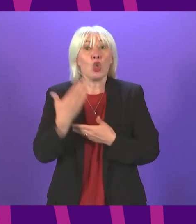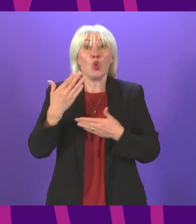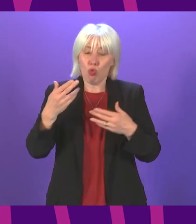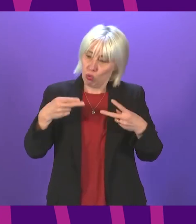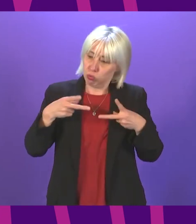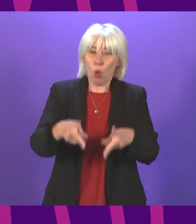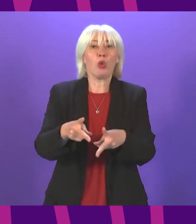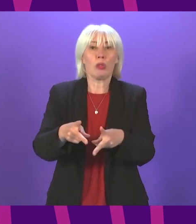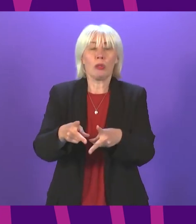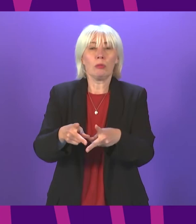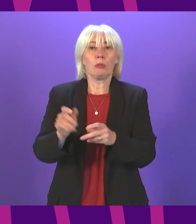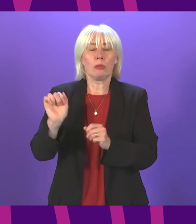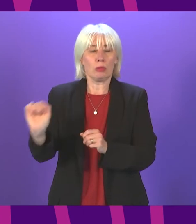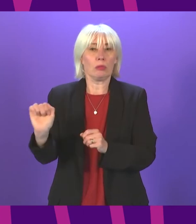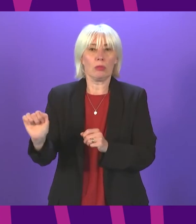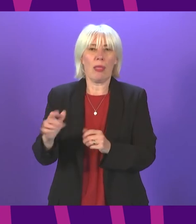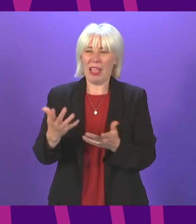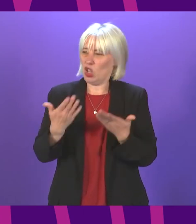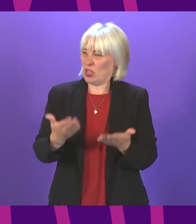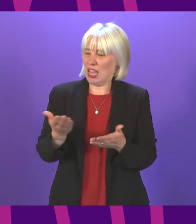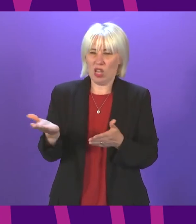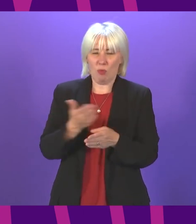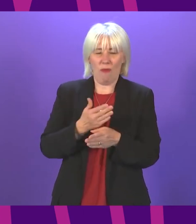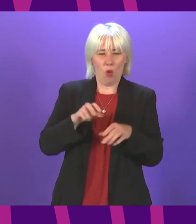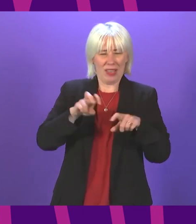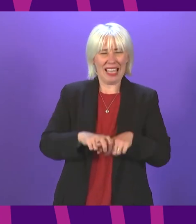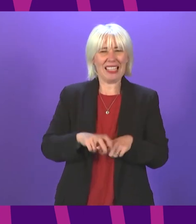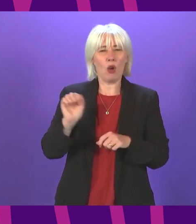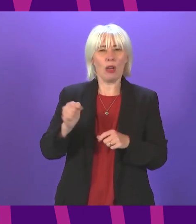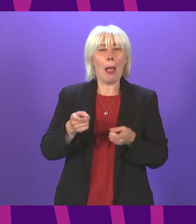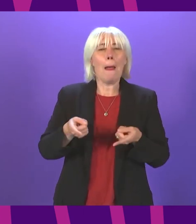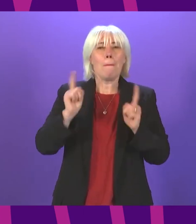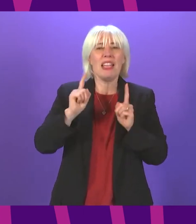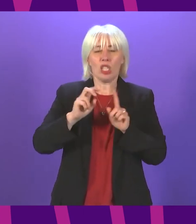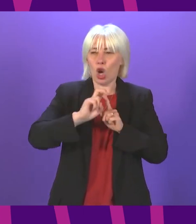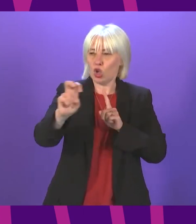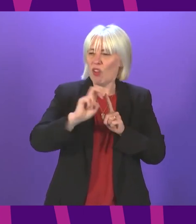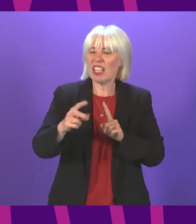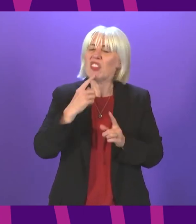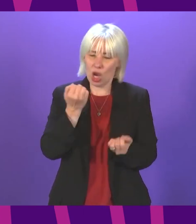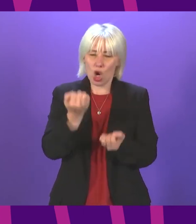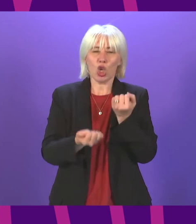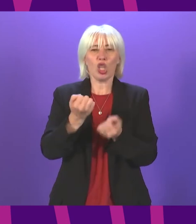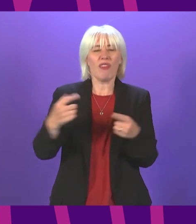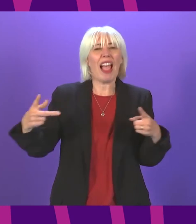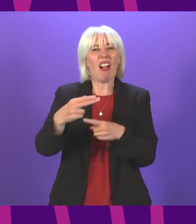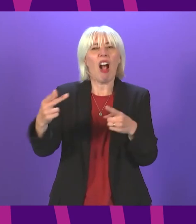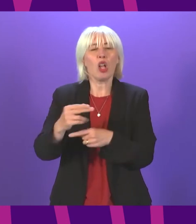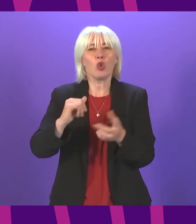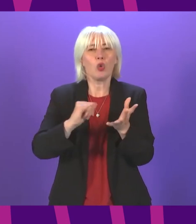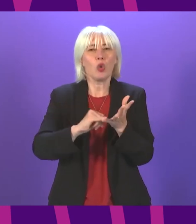all sat down for this debate the irony of hearing the Minister for Transport justify cuts in Scott Rail services